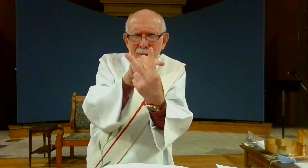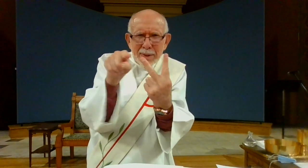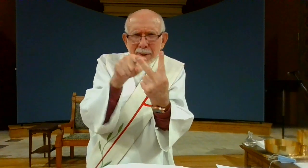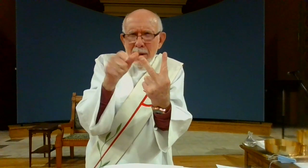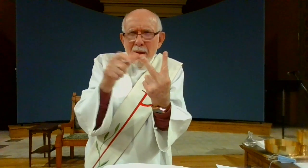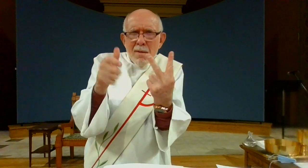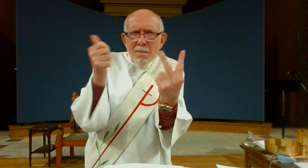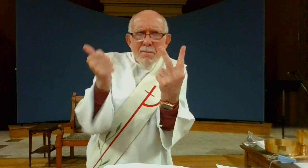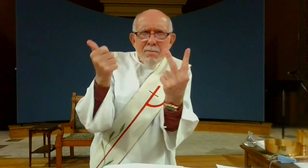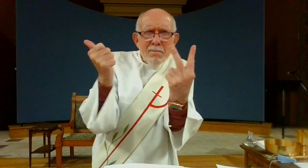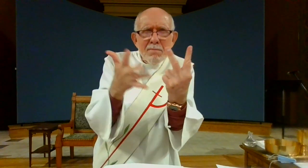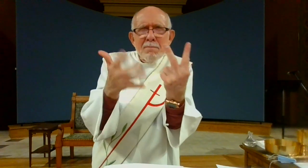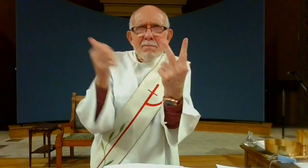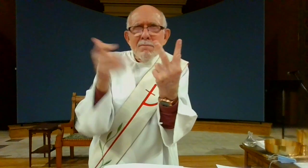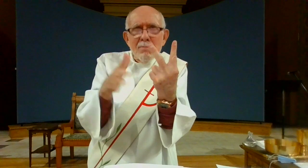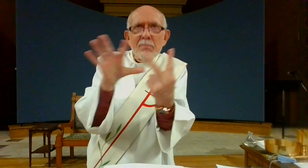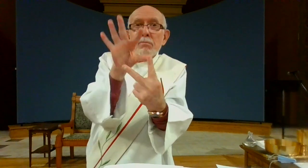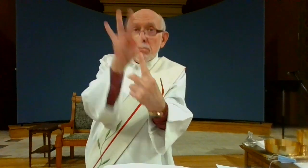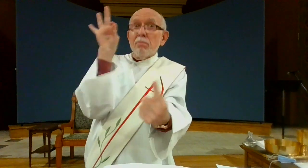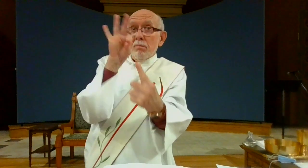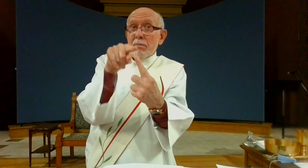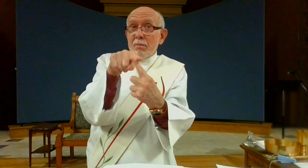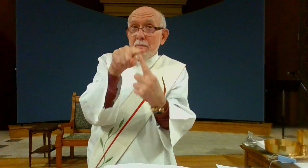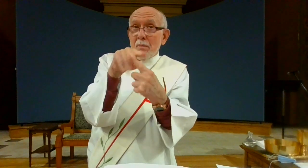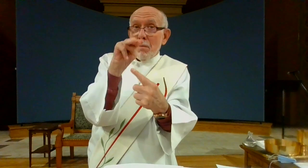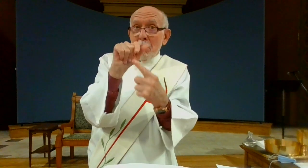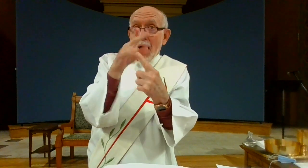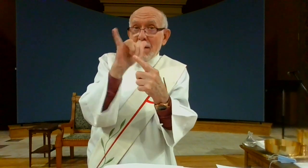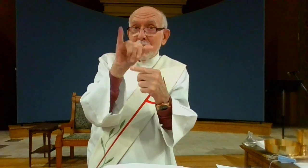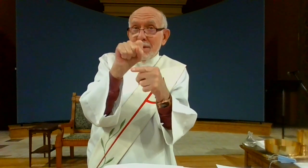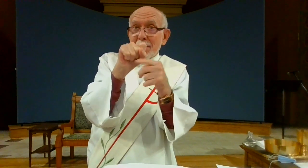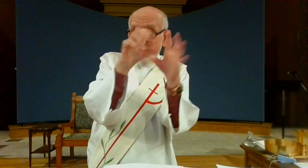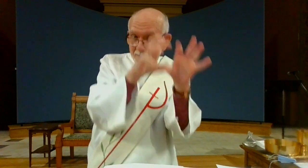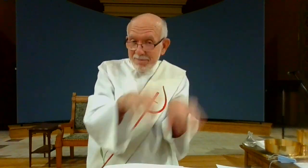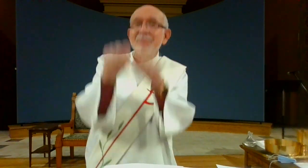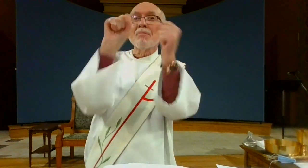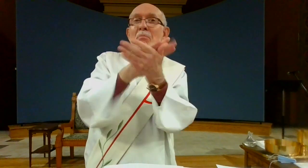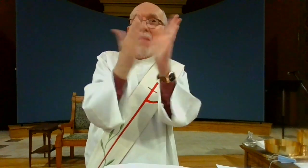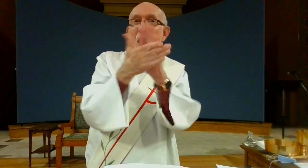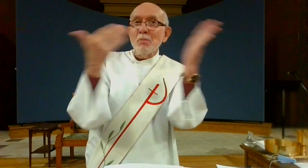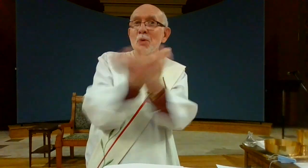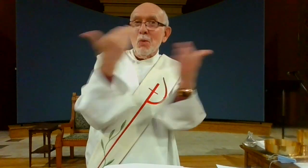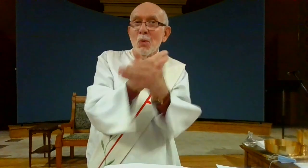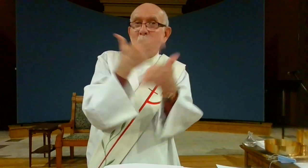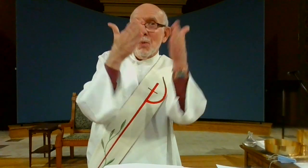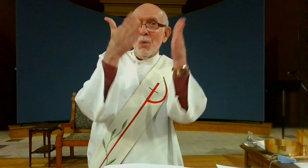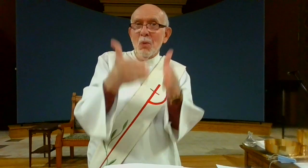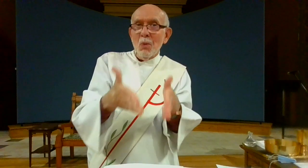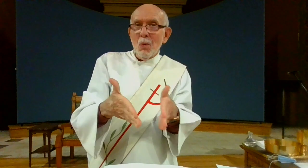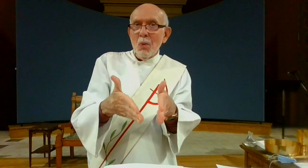and ascension so they had to choose and of the two they chose Matthias to become